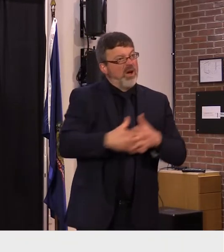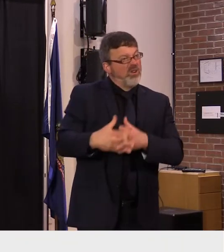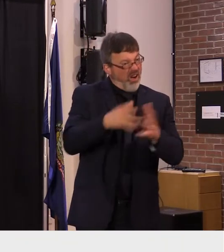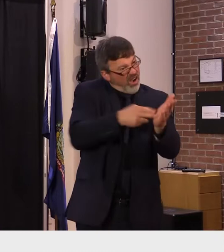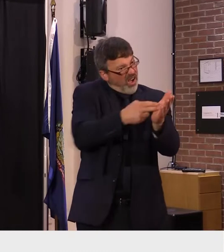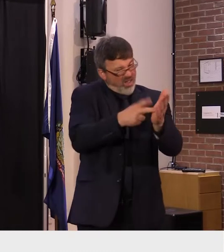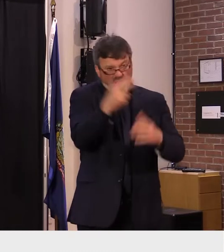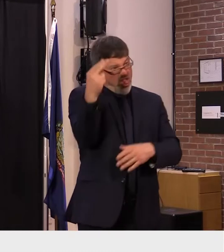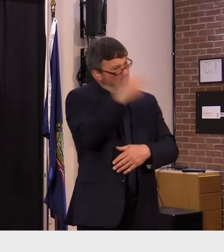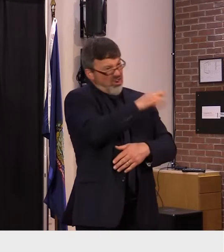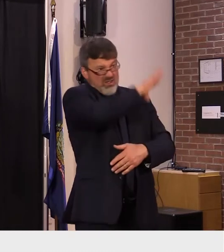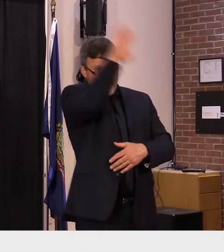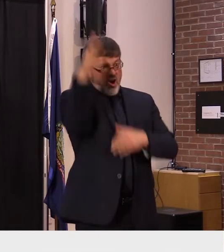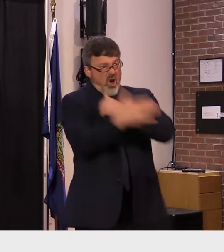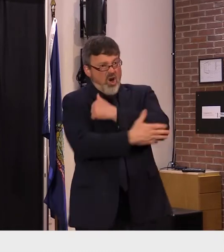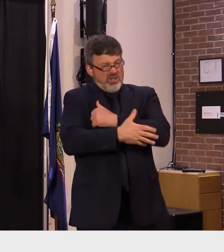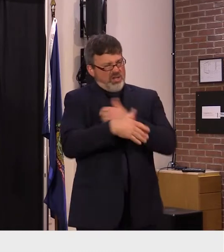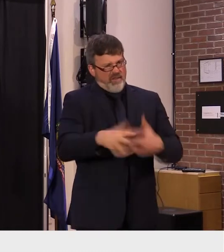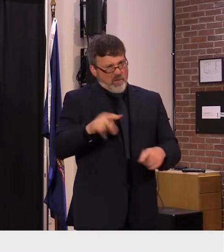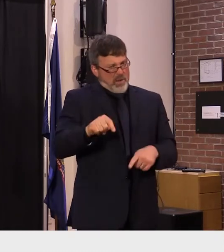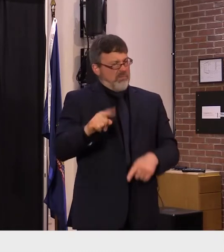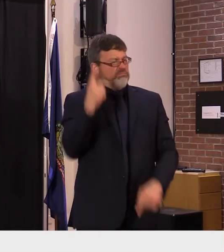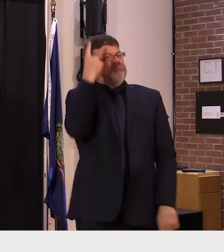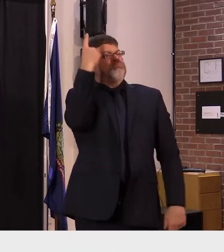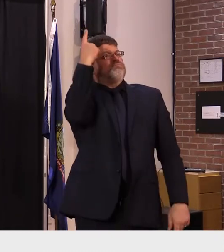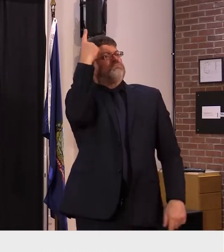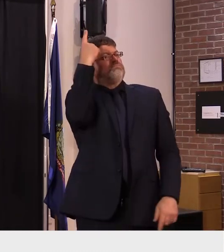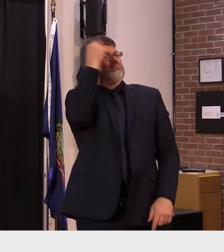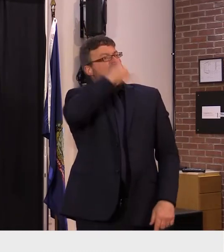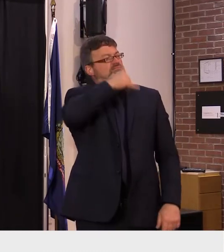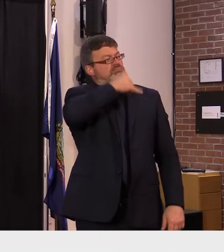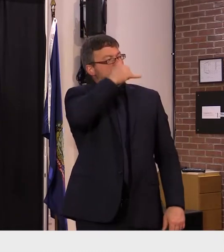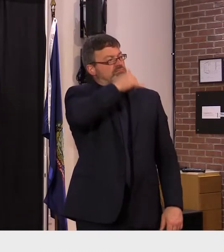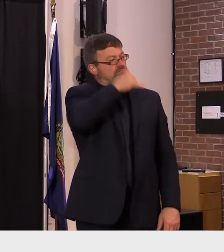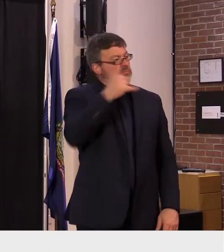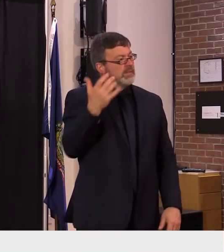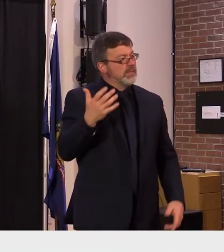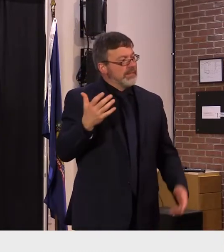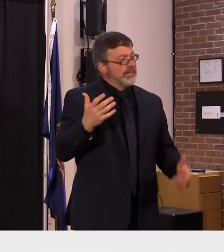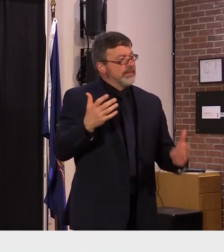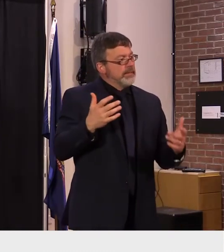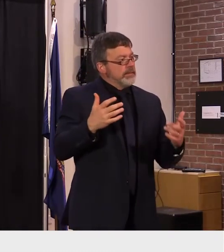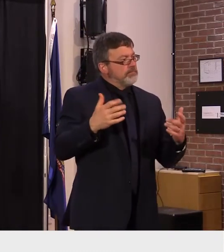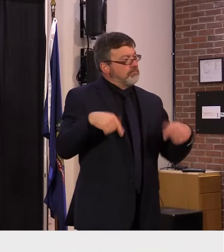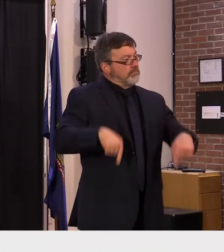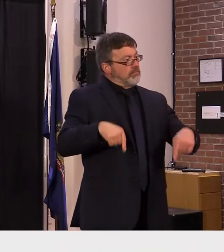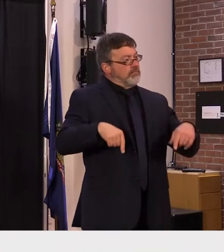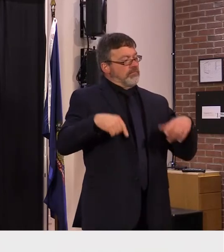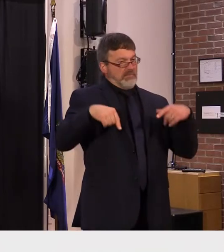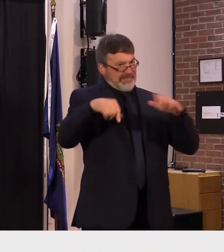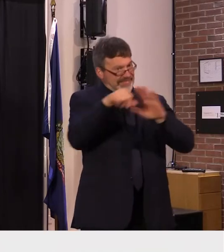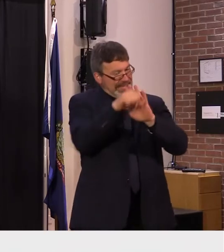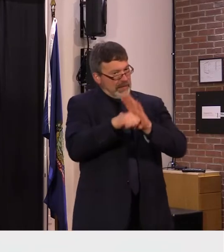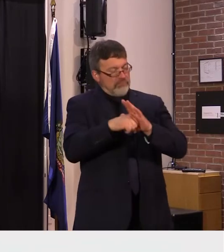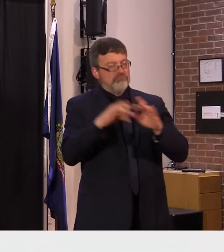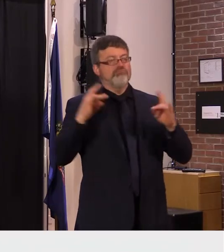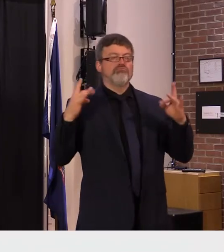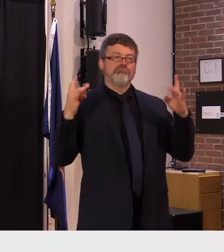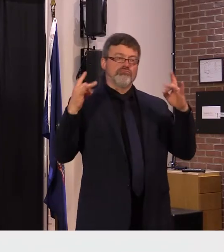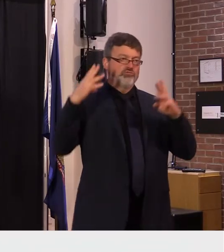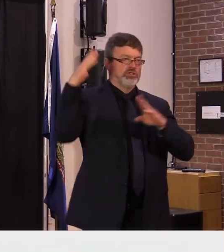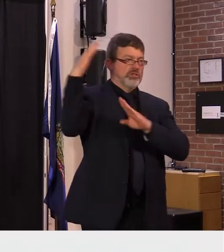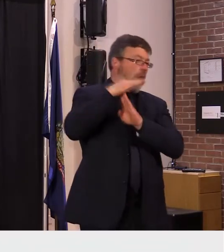for us as a team but us as a state and how far we've come dr levine